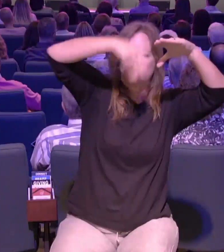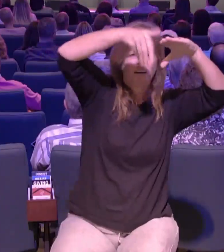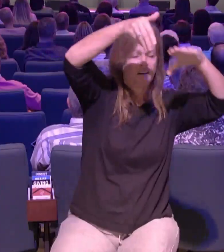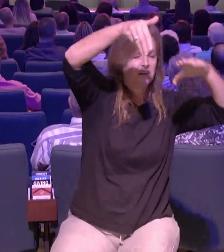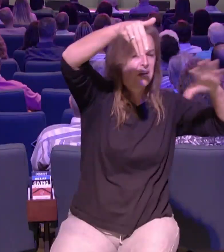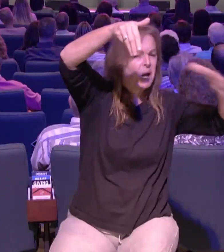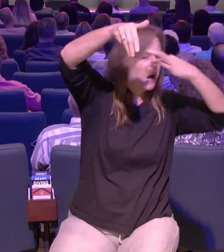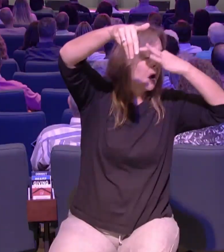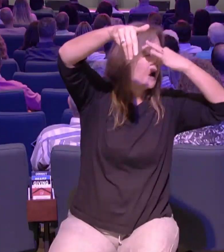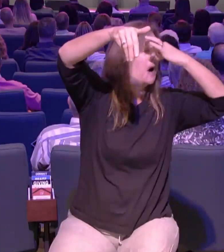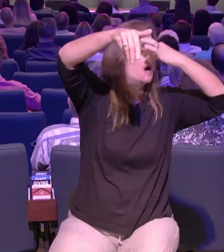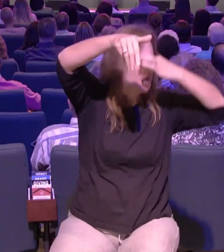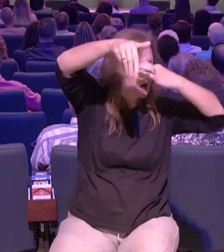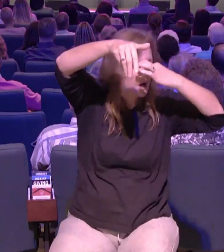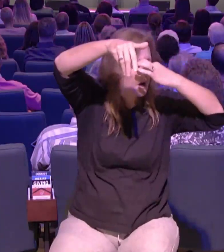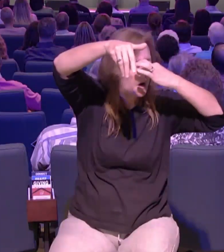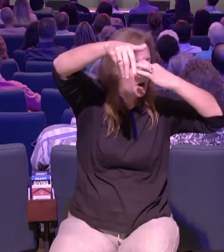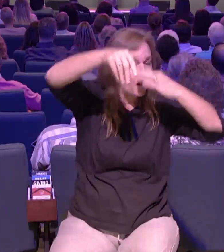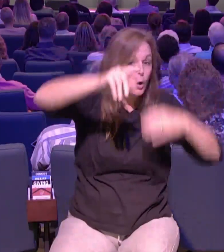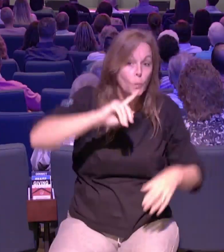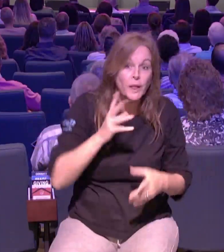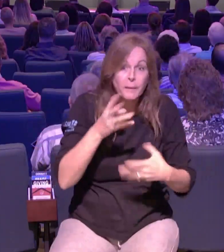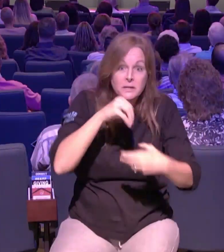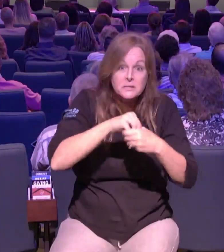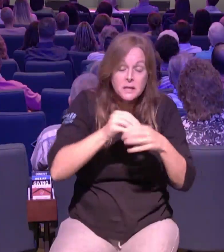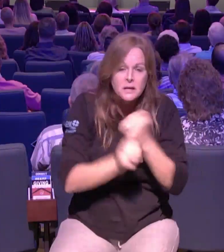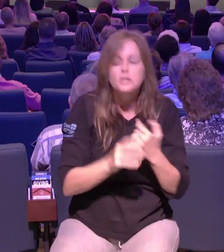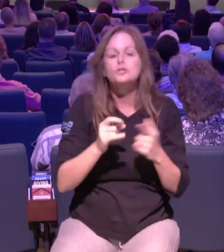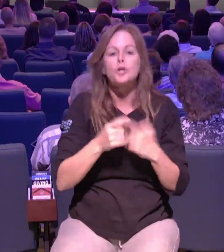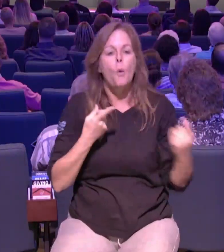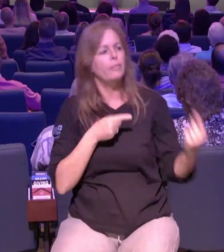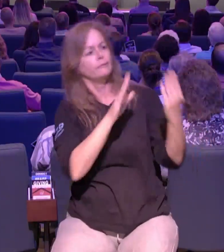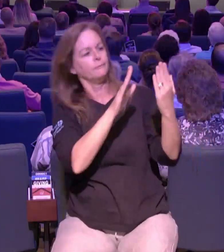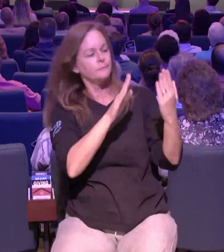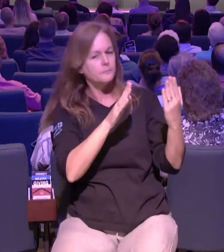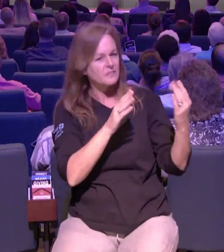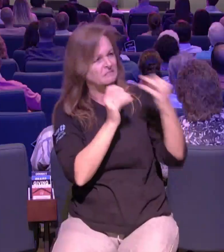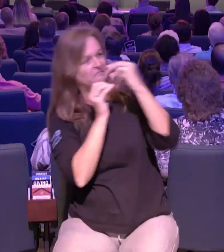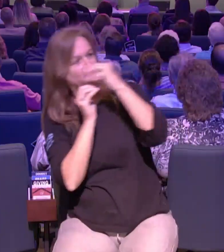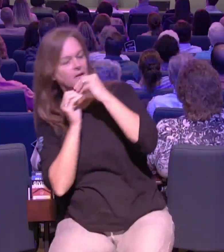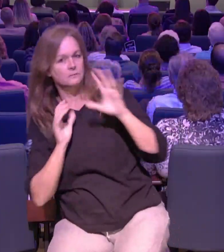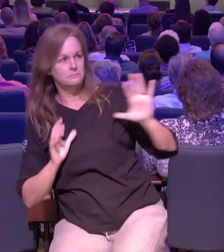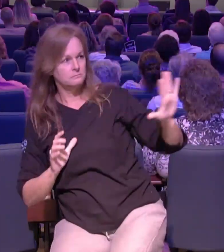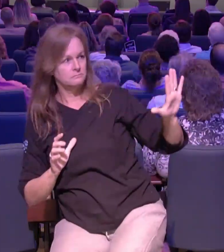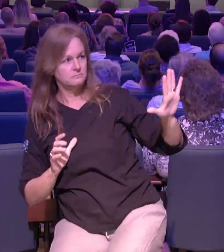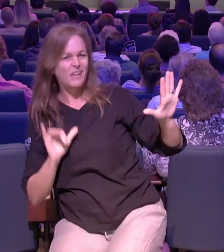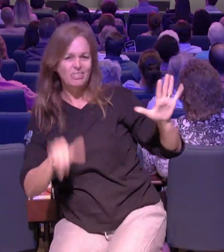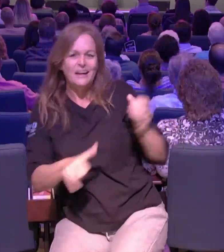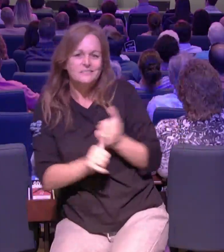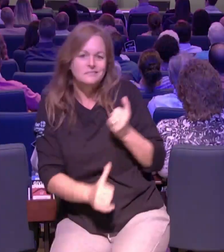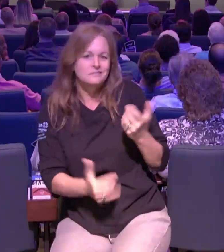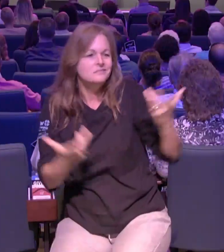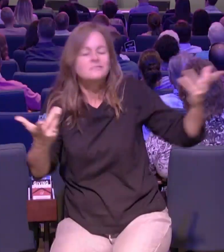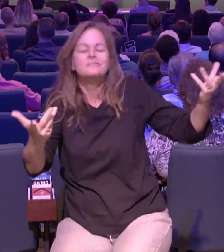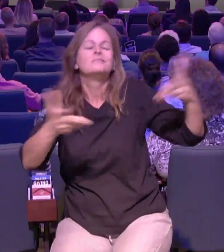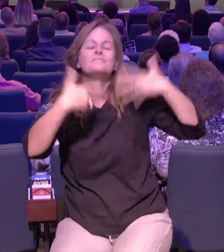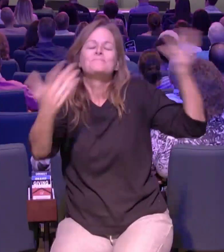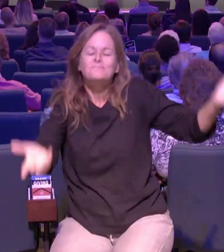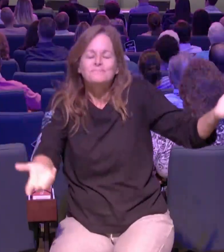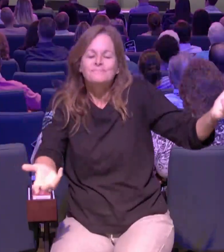deep and they actually need someone to wade in with them and help them get out of where they are and if we're not if we're so concerned about it